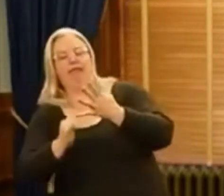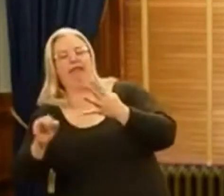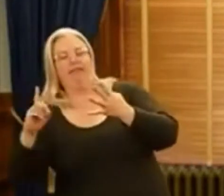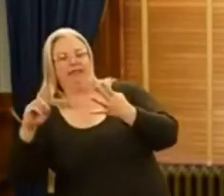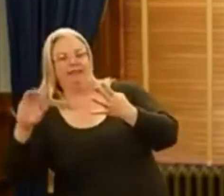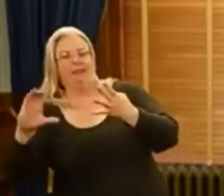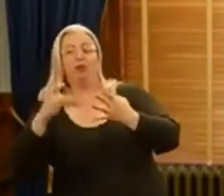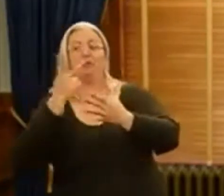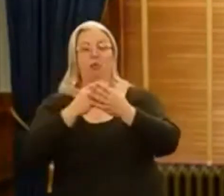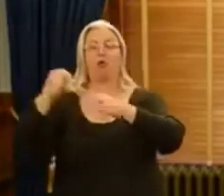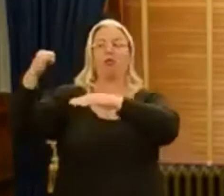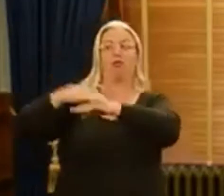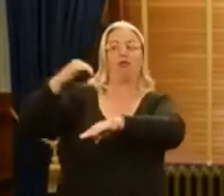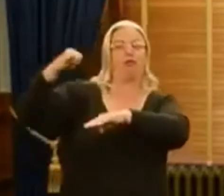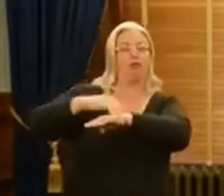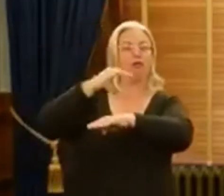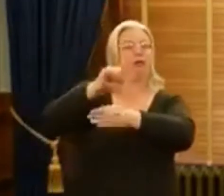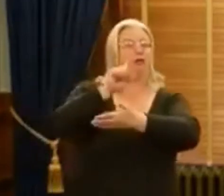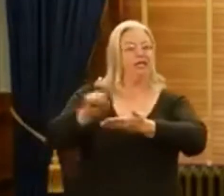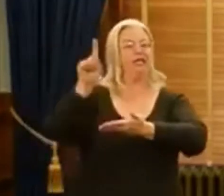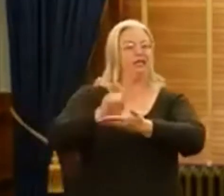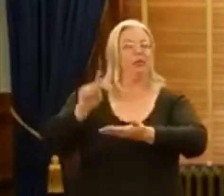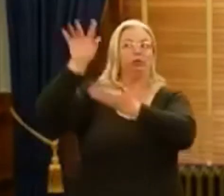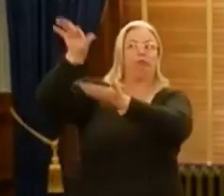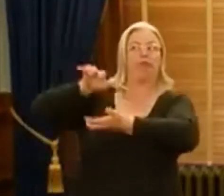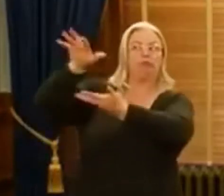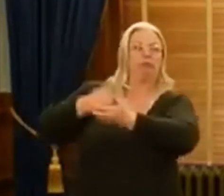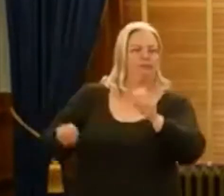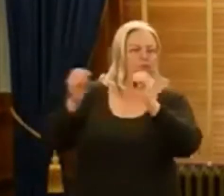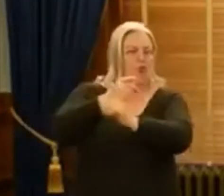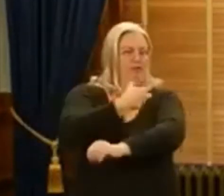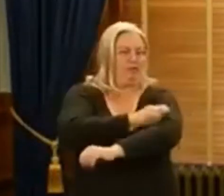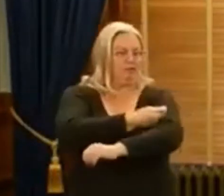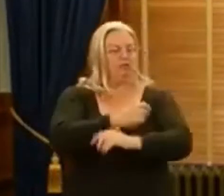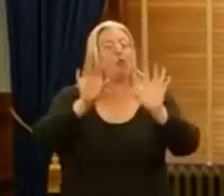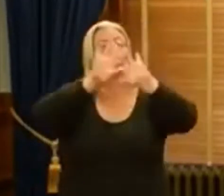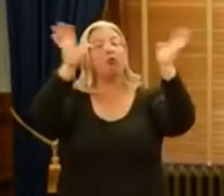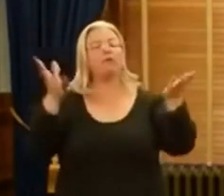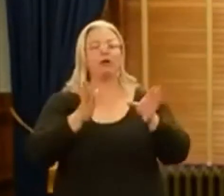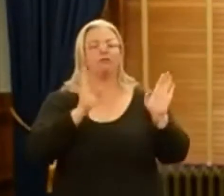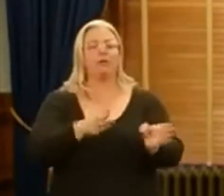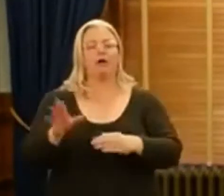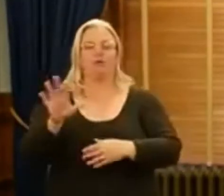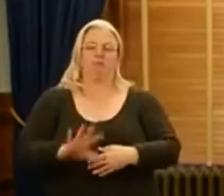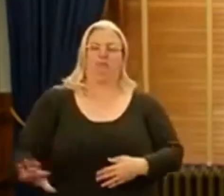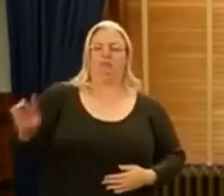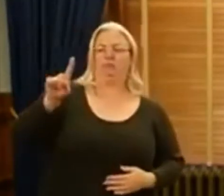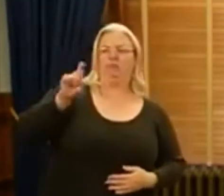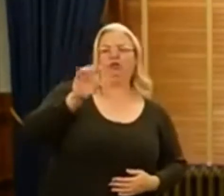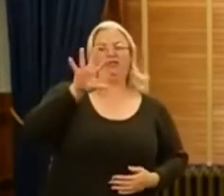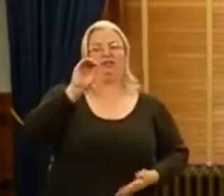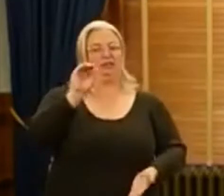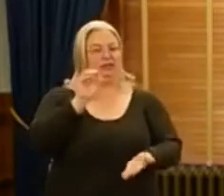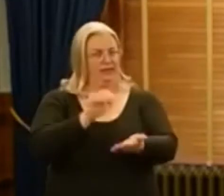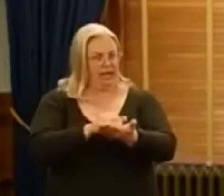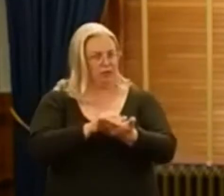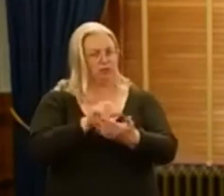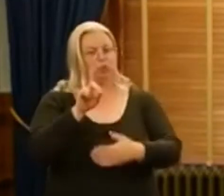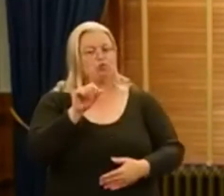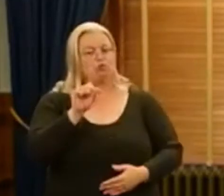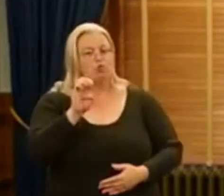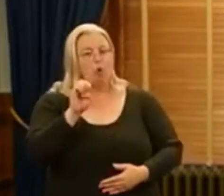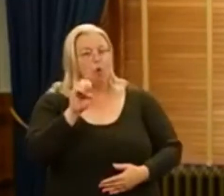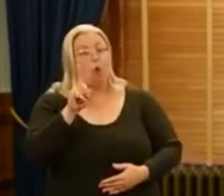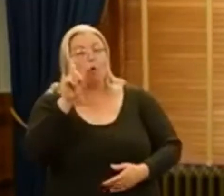continuing to arrive on a weekly basis. In all, we're preparing for approximately 150,000 doses